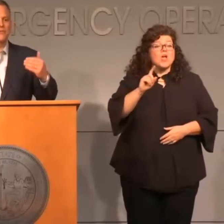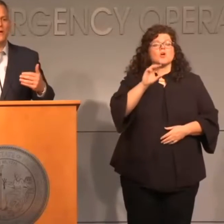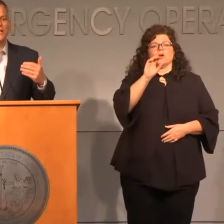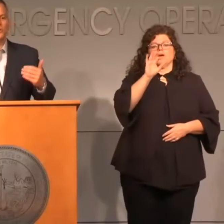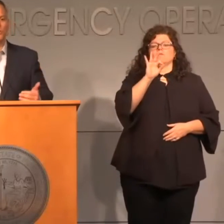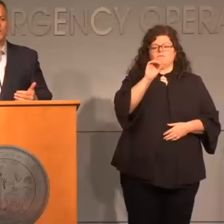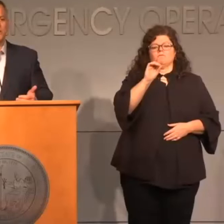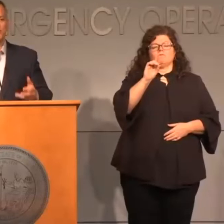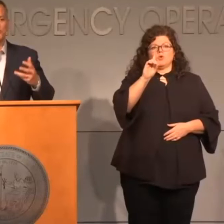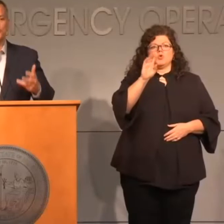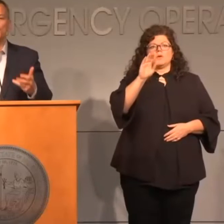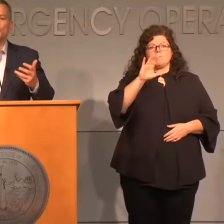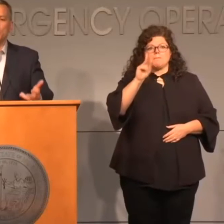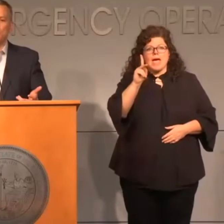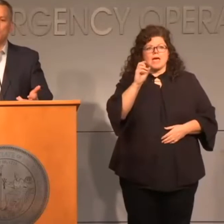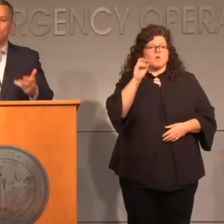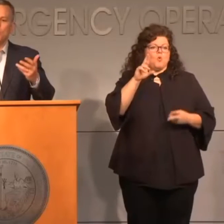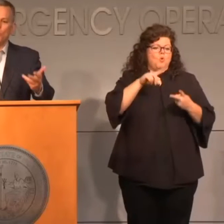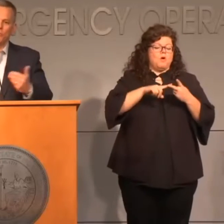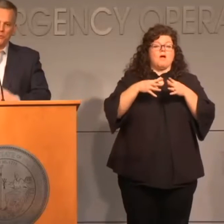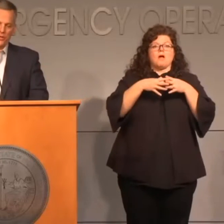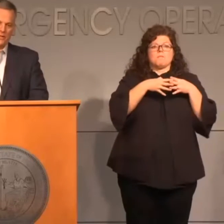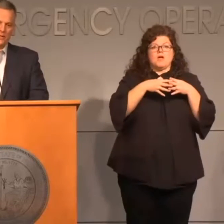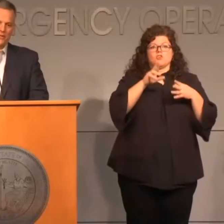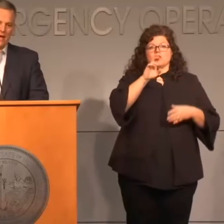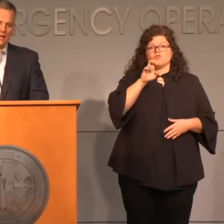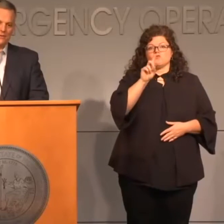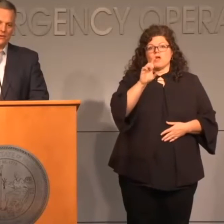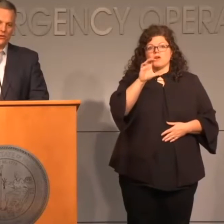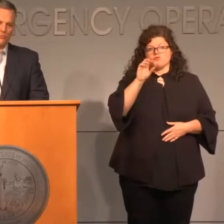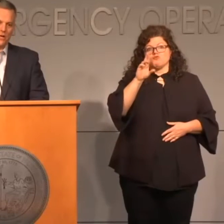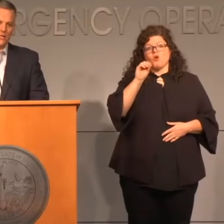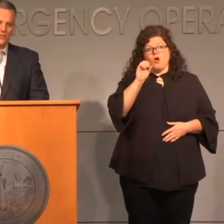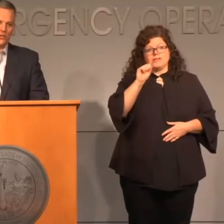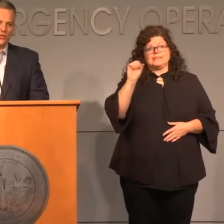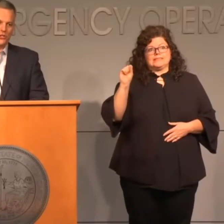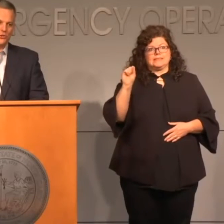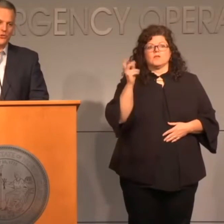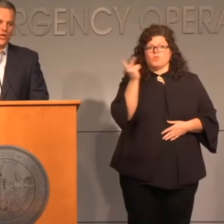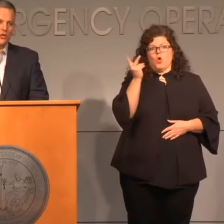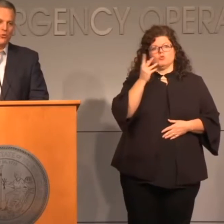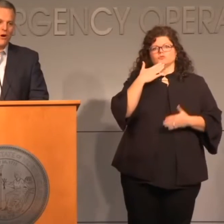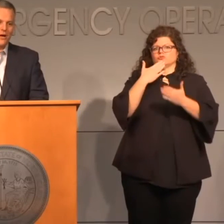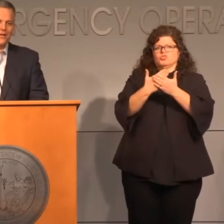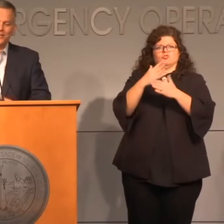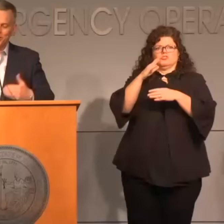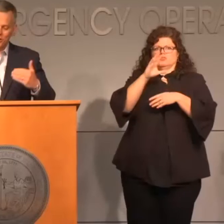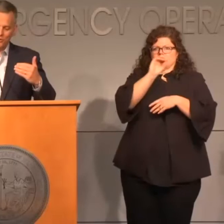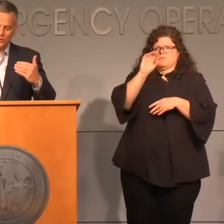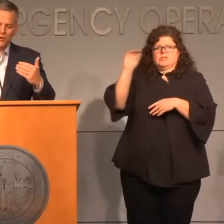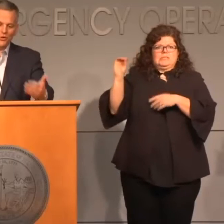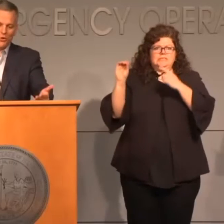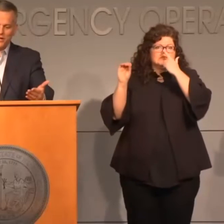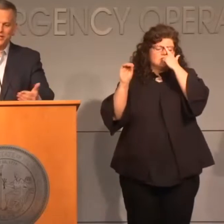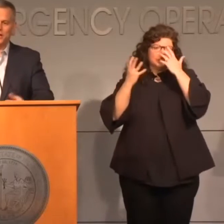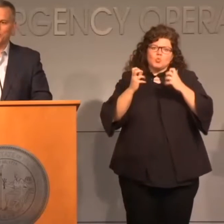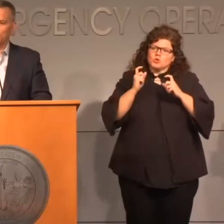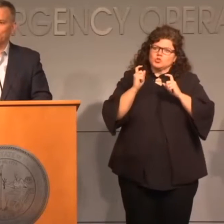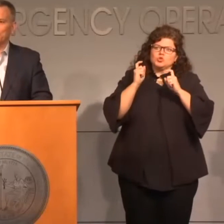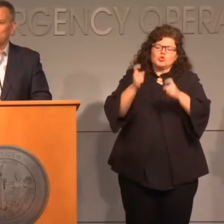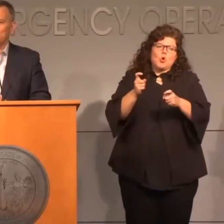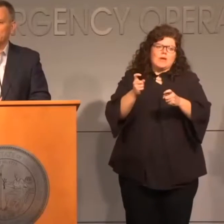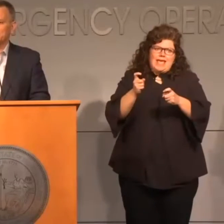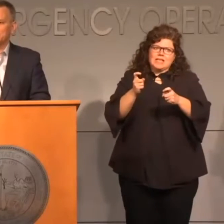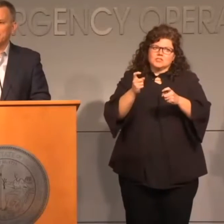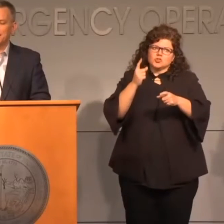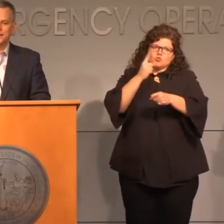Red Cross. Give money to organizations you know will put that money to good use. You want it to go to where you want it to go.